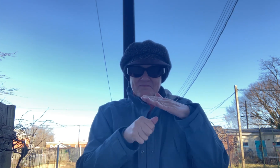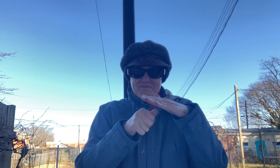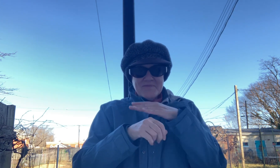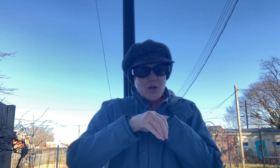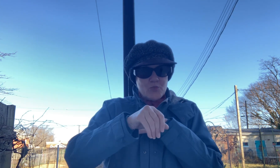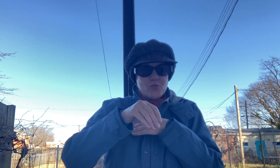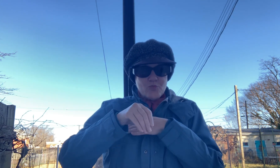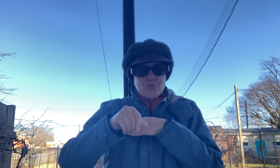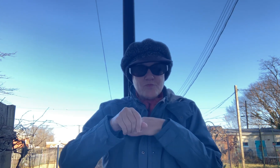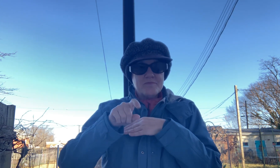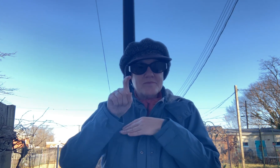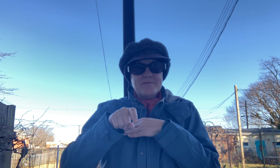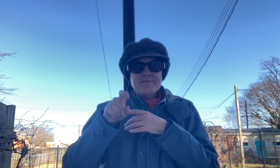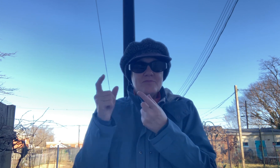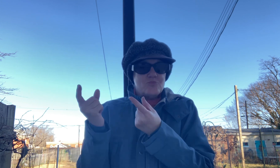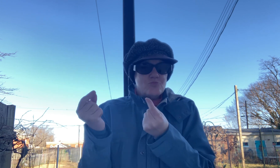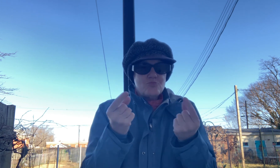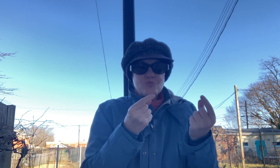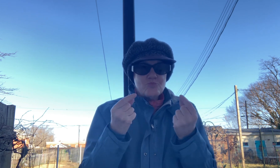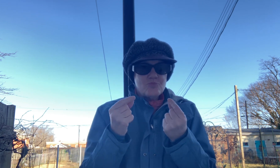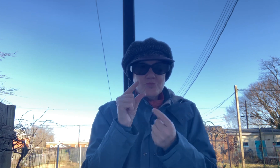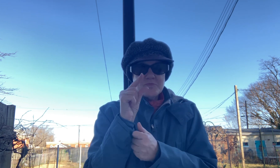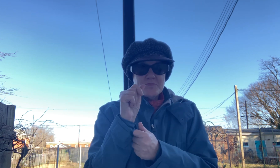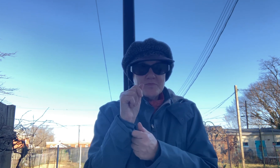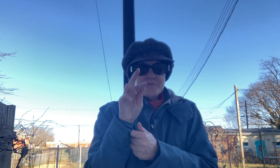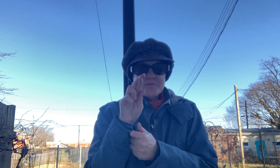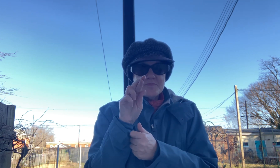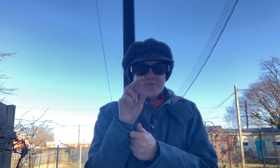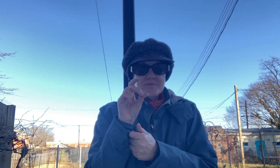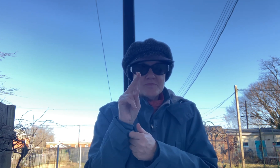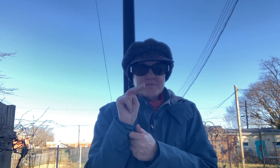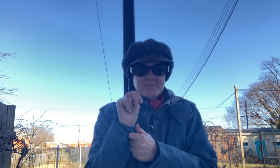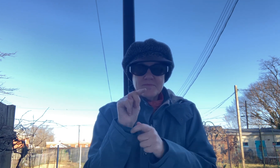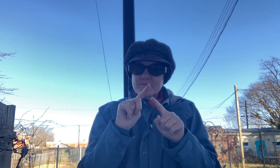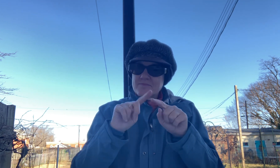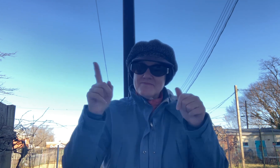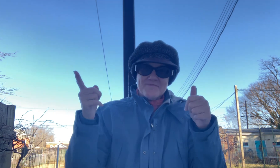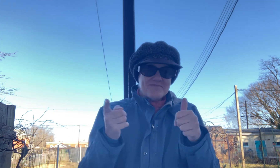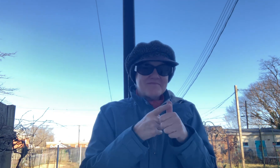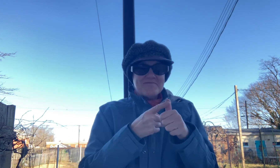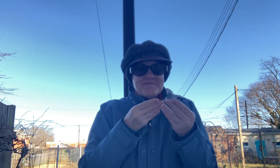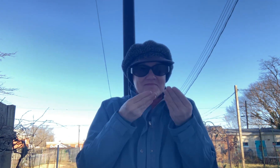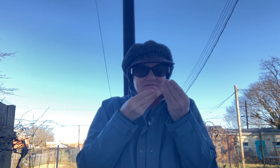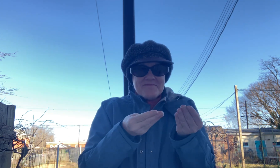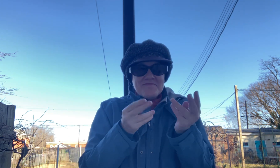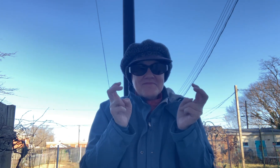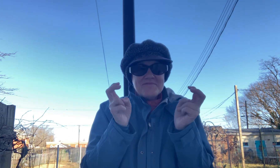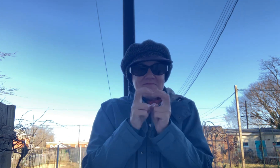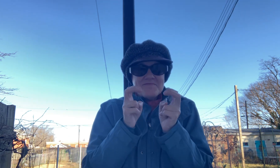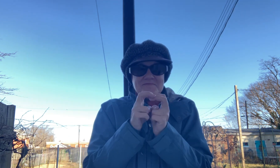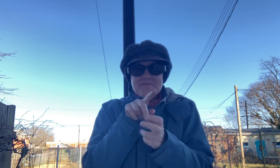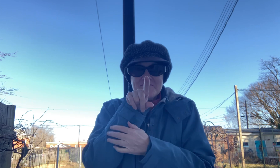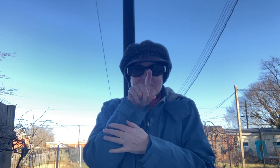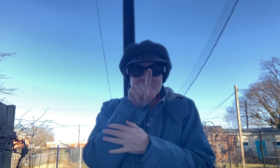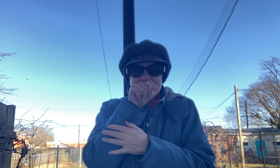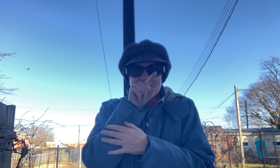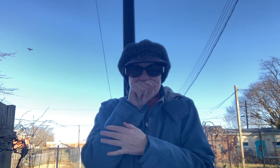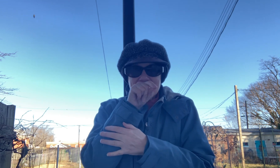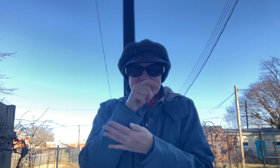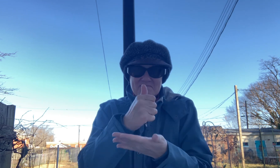before that before we go down to the basement and start seeds there's some things we need to get done in the garden but first